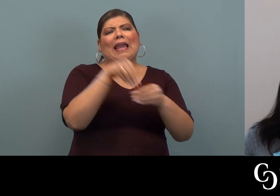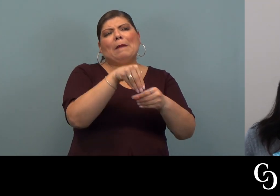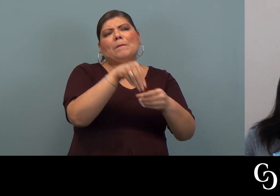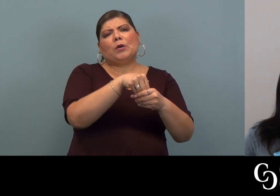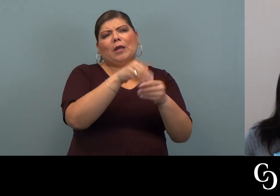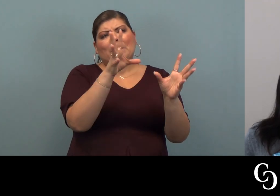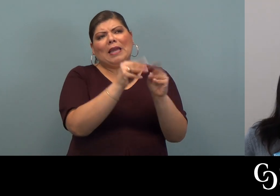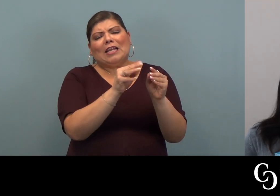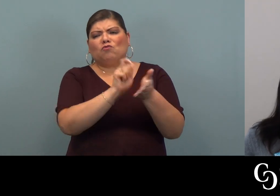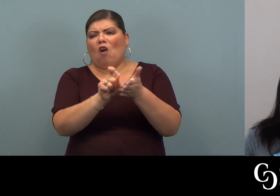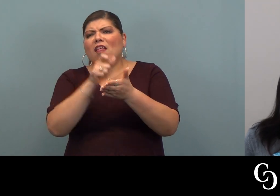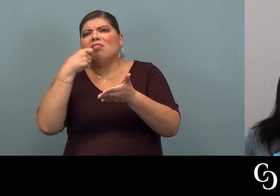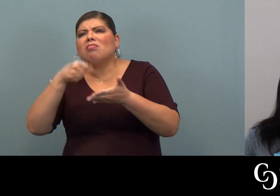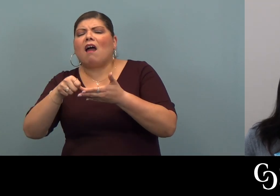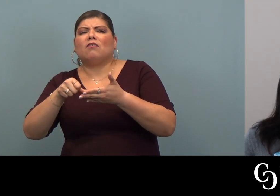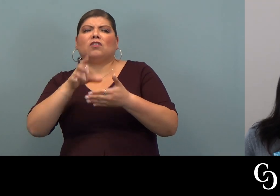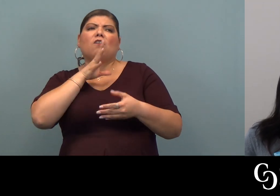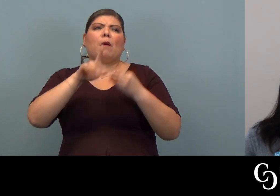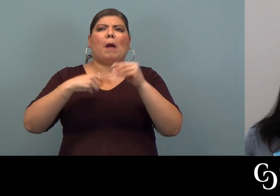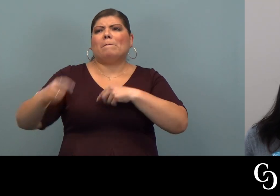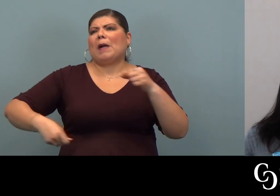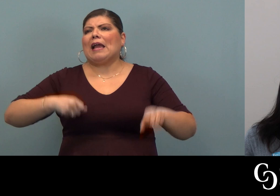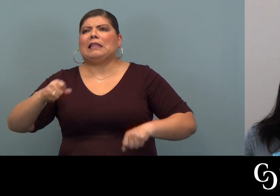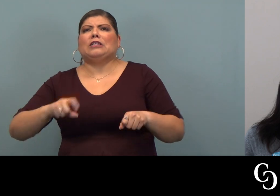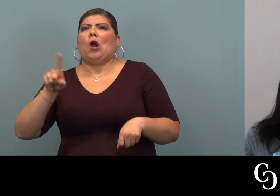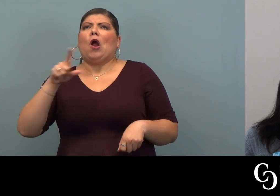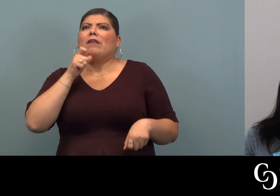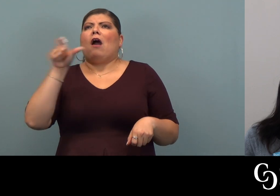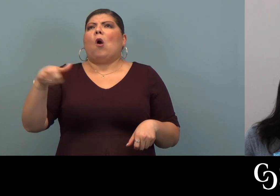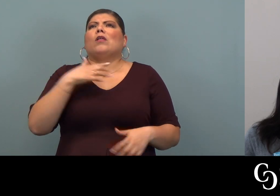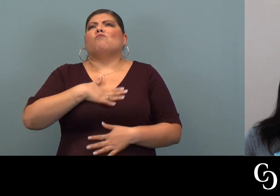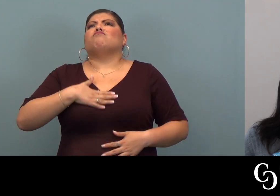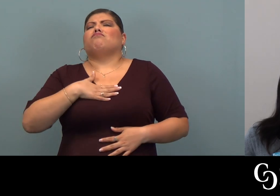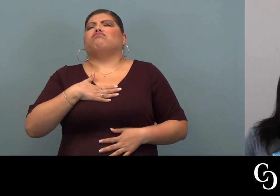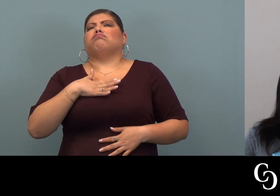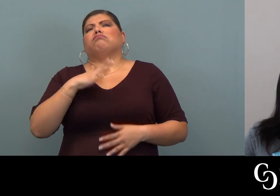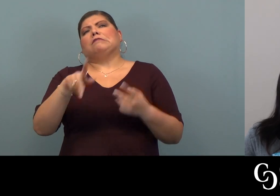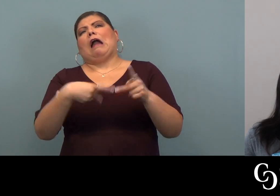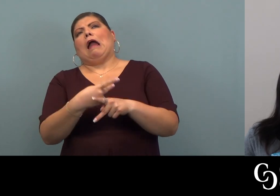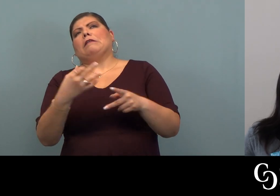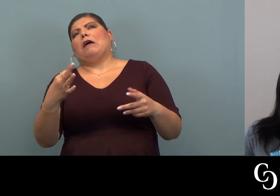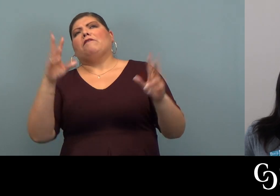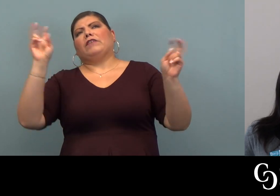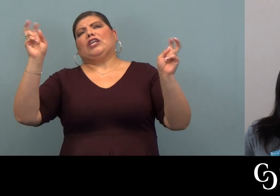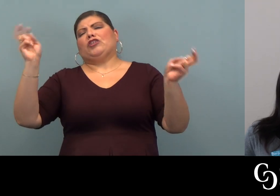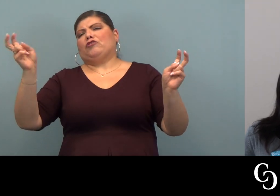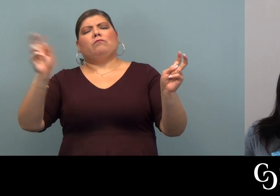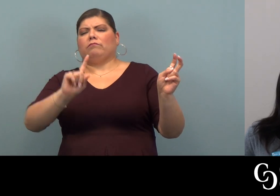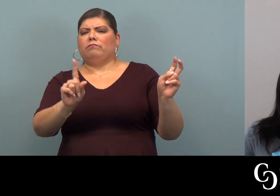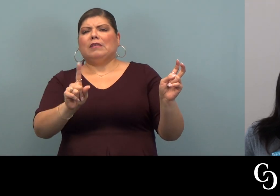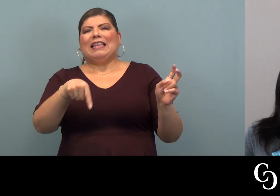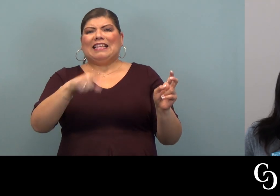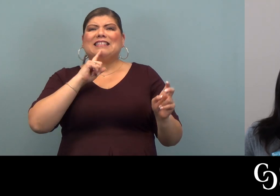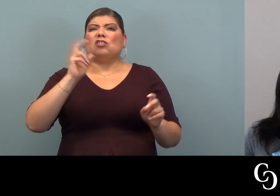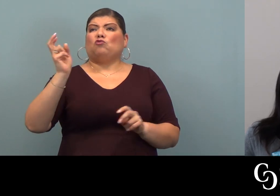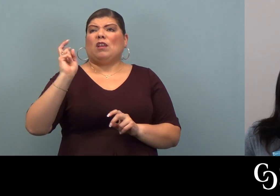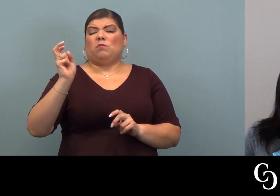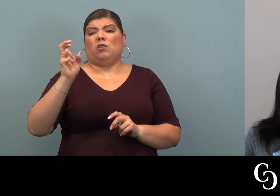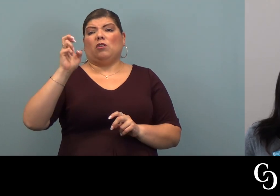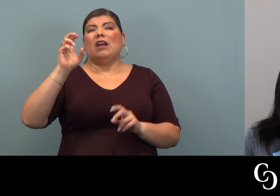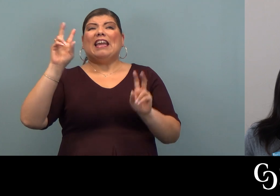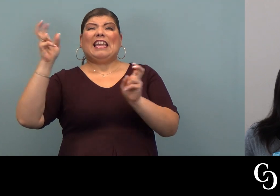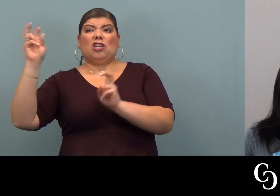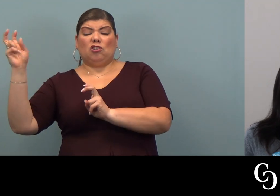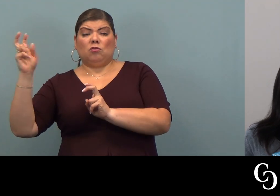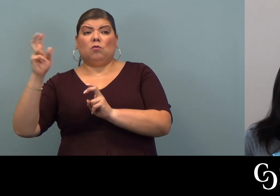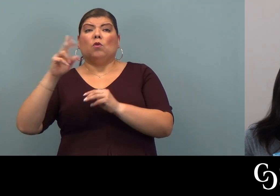Folks, you know, writing letters and talking about bike lanes are not a recreational sort of issue. This is a transportation